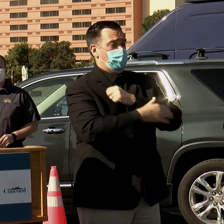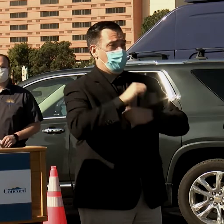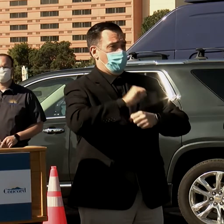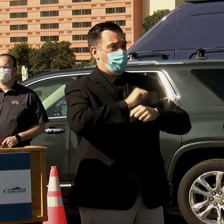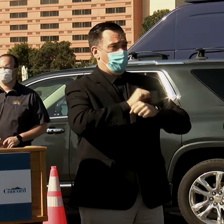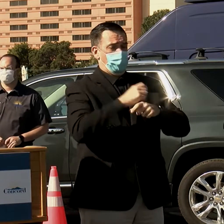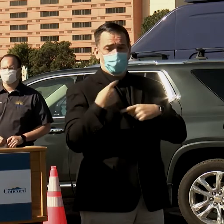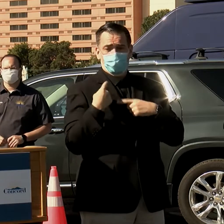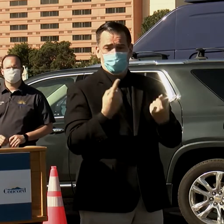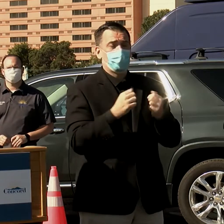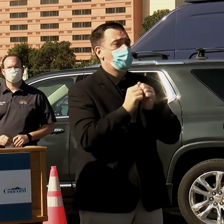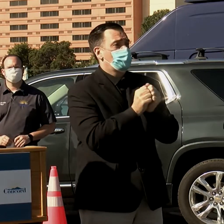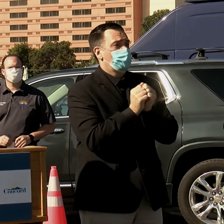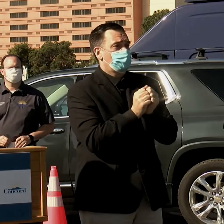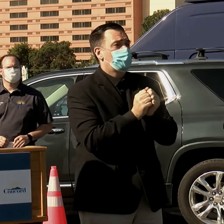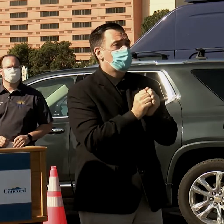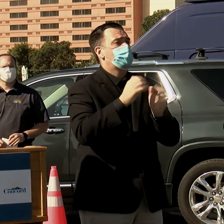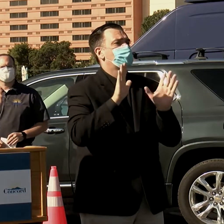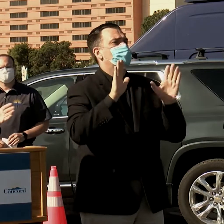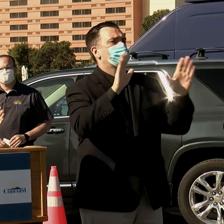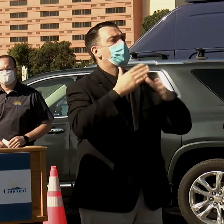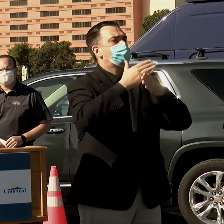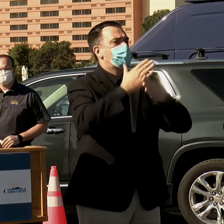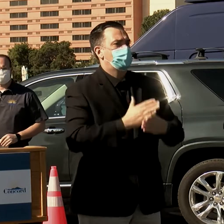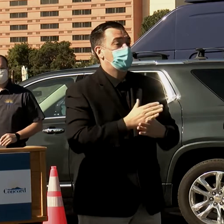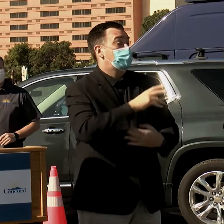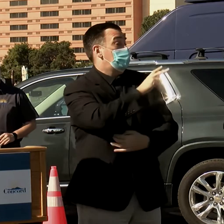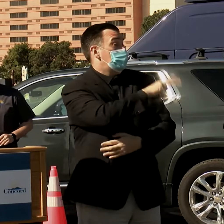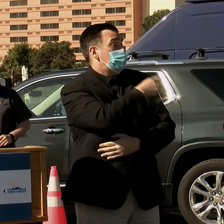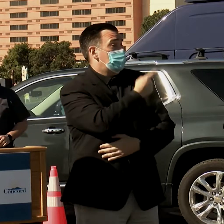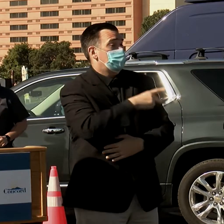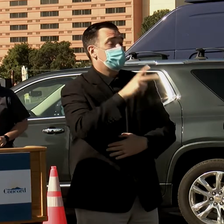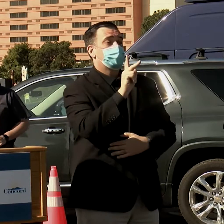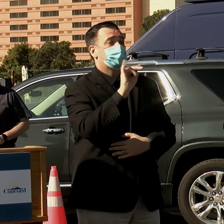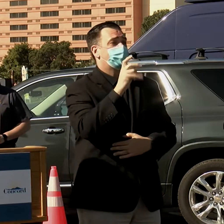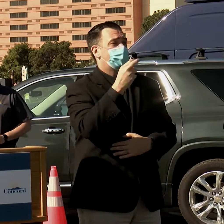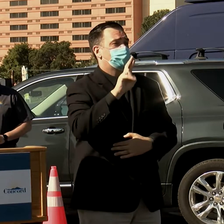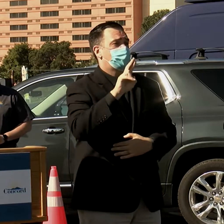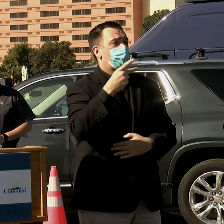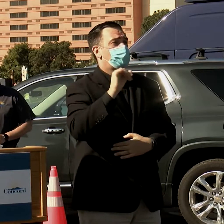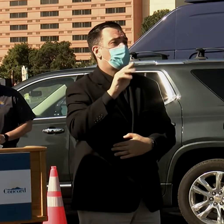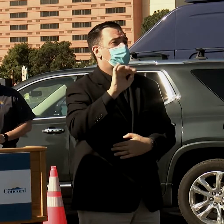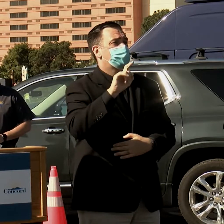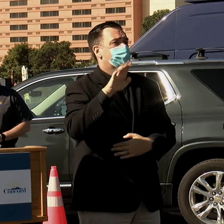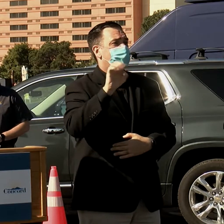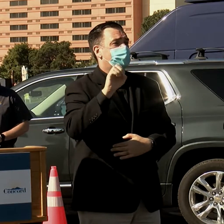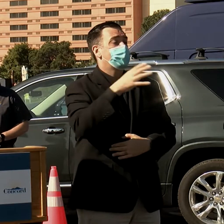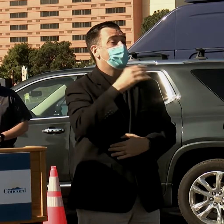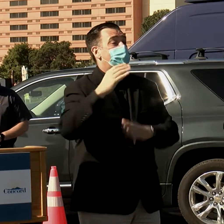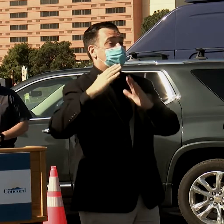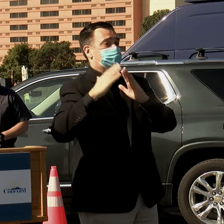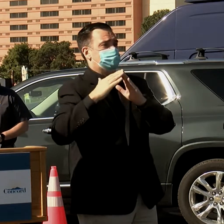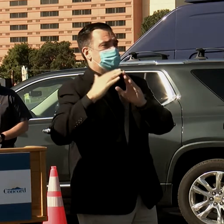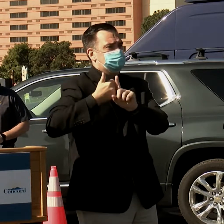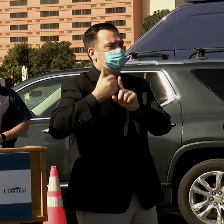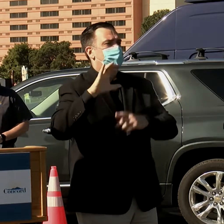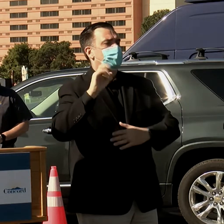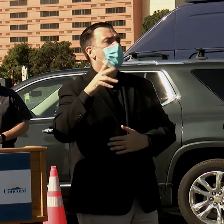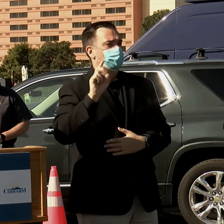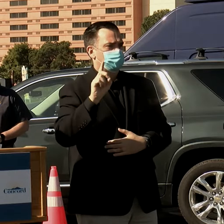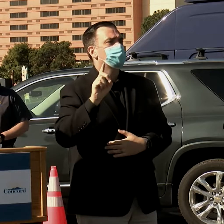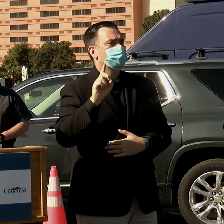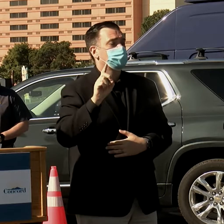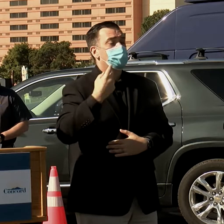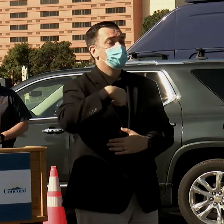alongside our great partners, Kaiser Permanente and the City of Concord. And as we recognize those